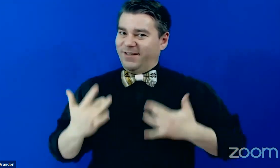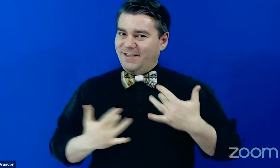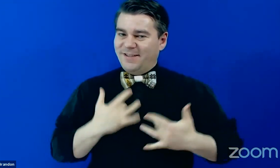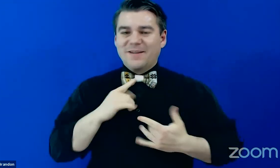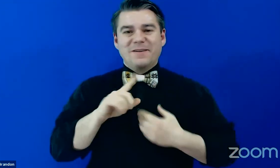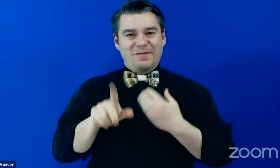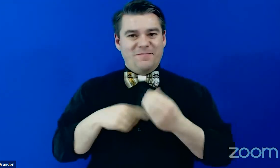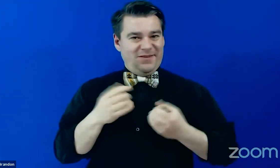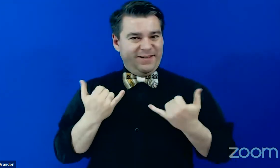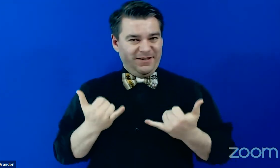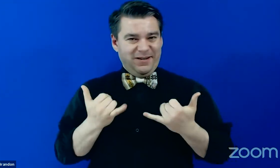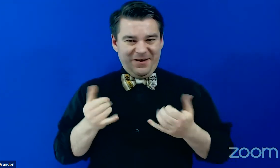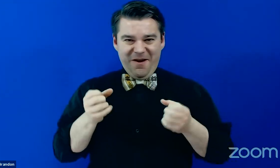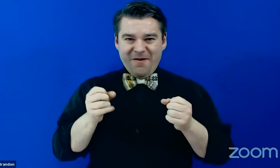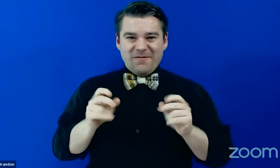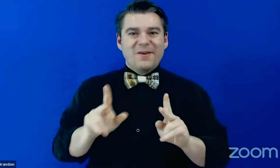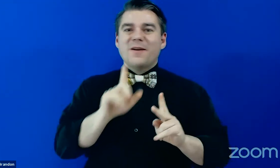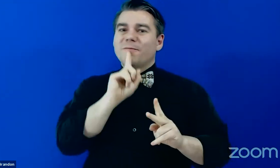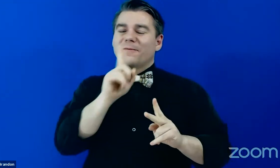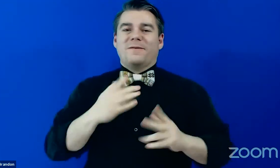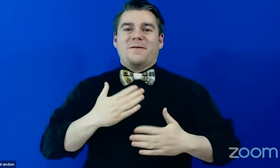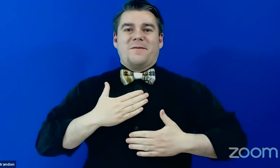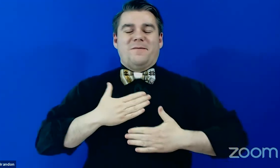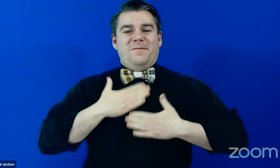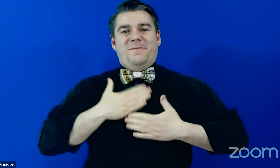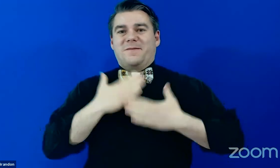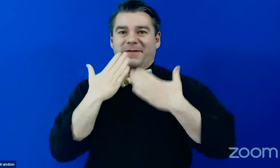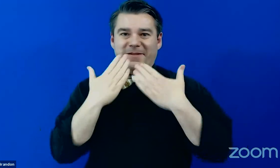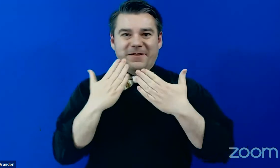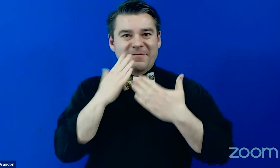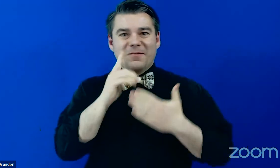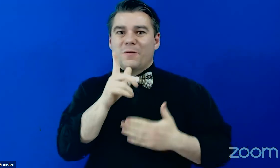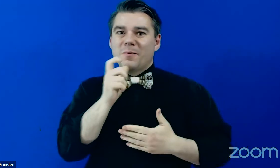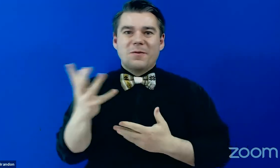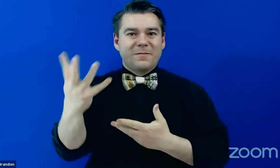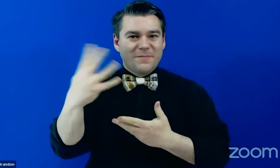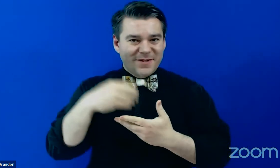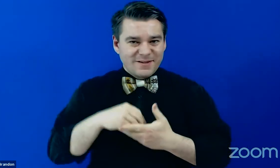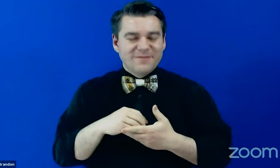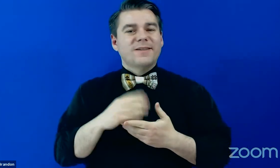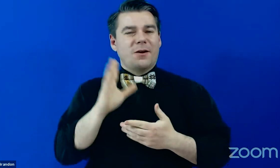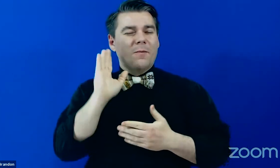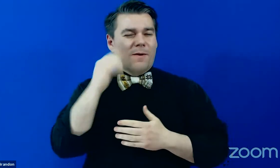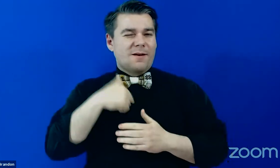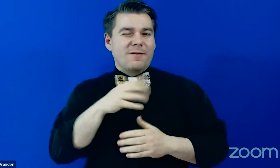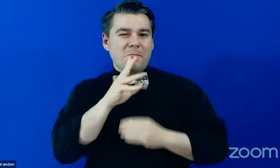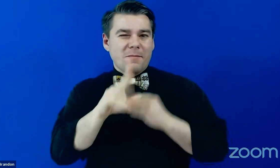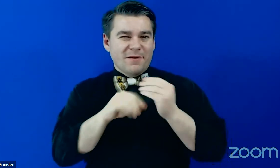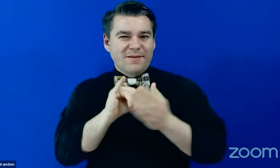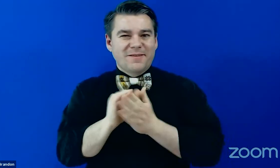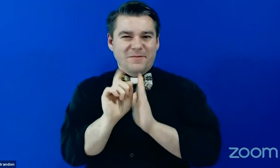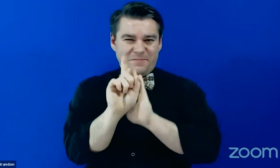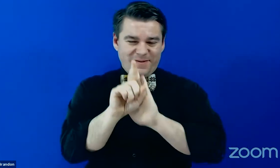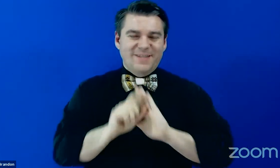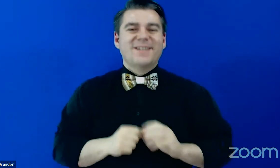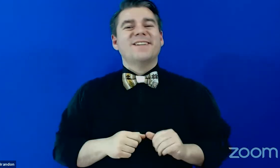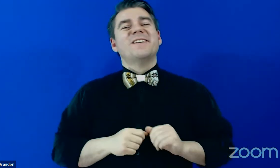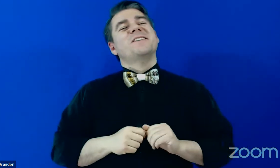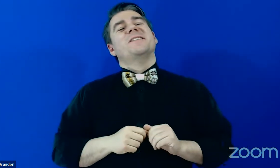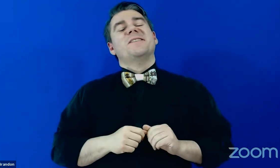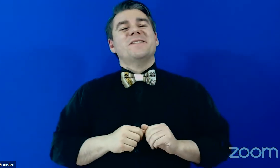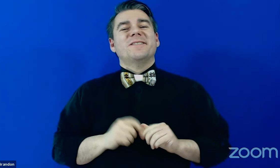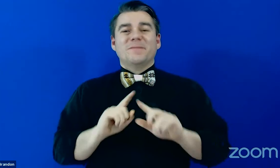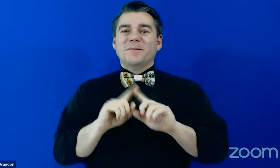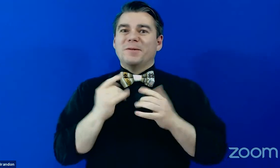and really grateful to those participants and I'll talk about that in a second. But today we